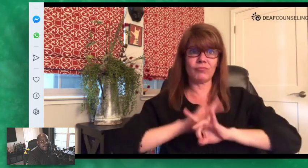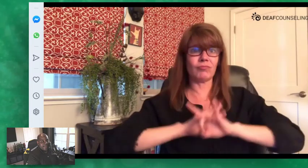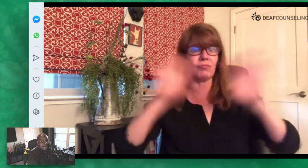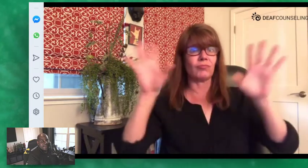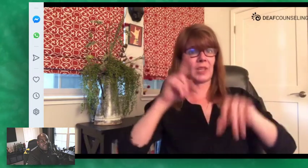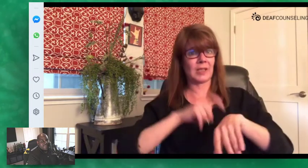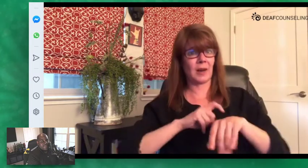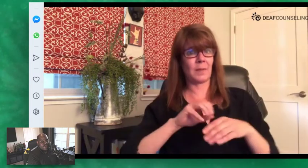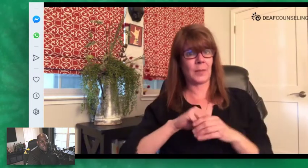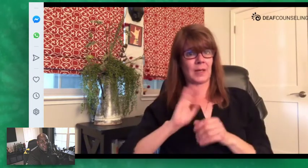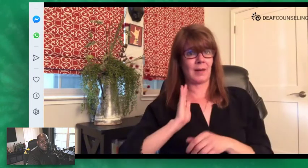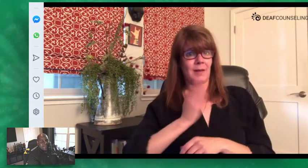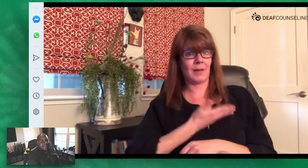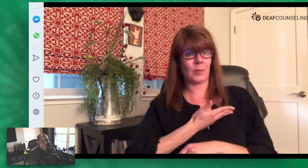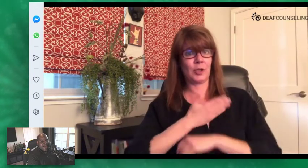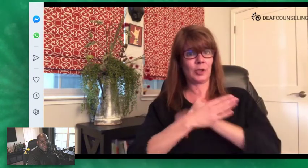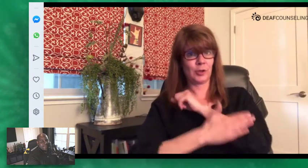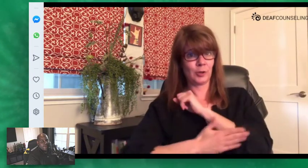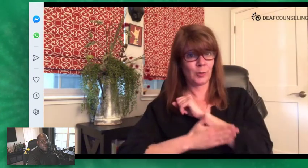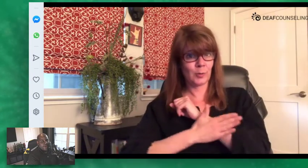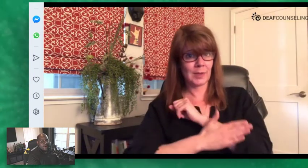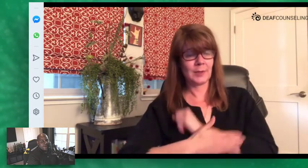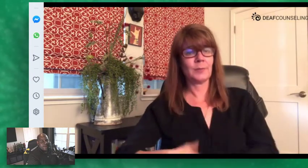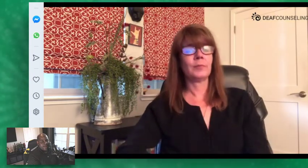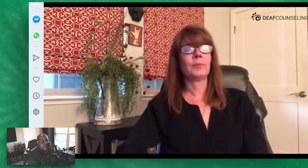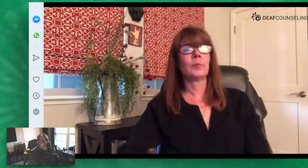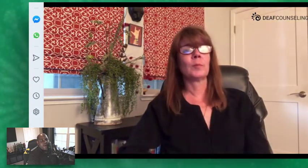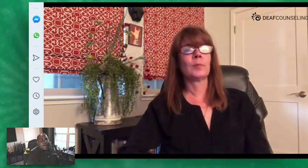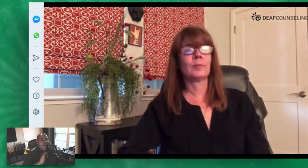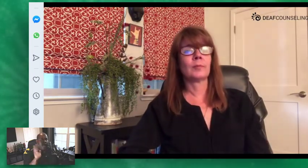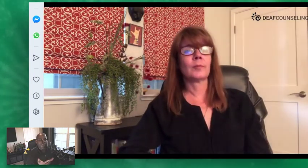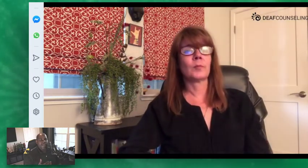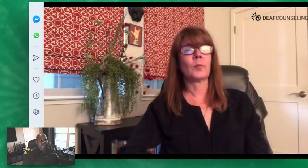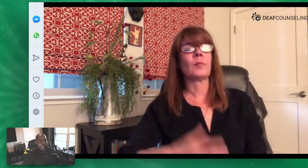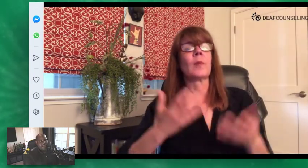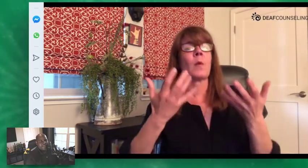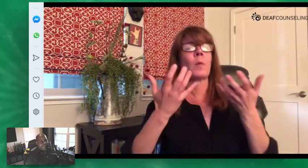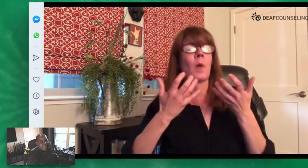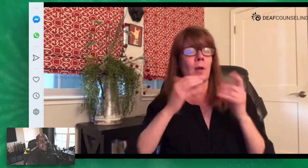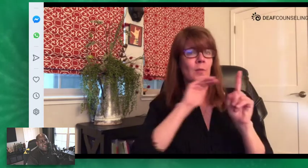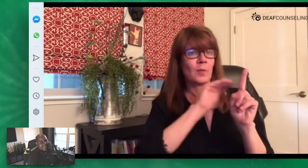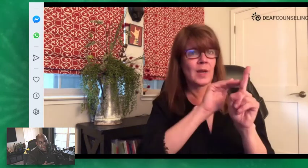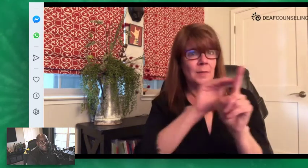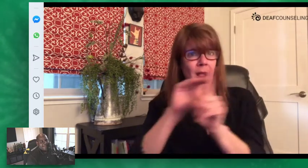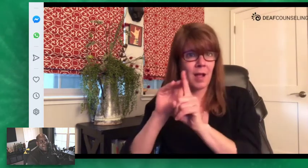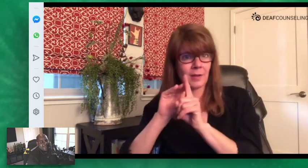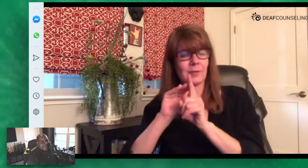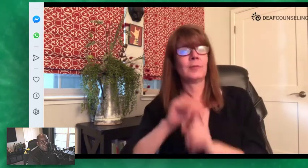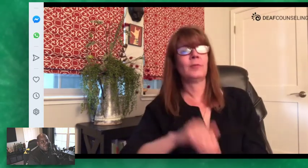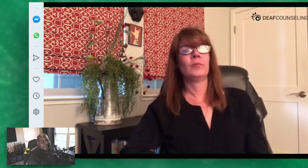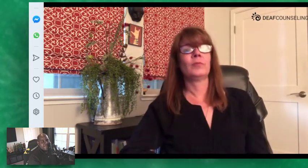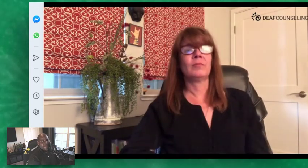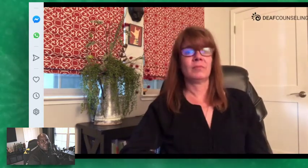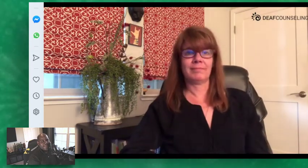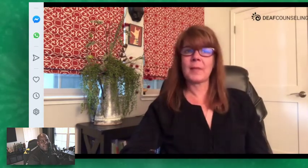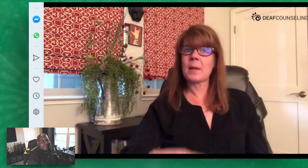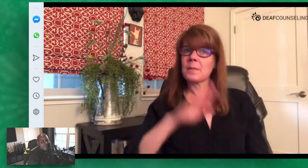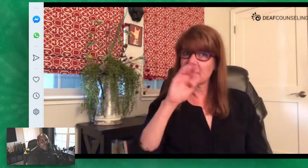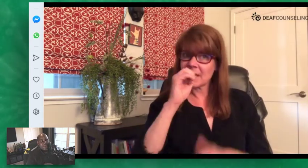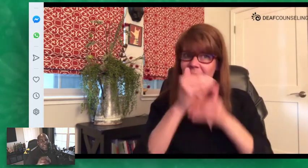the tragic time we're our our country as in uh remembering everyone reminding